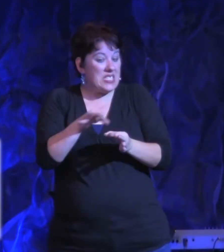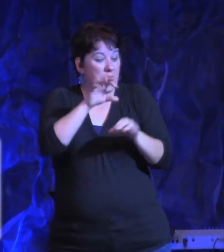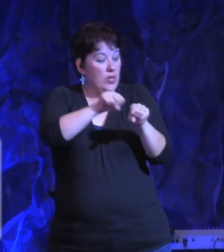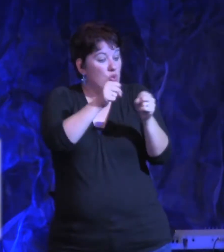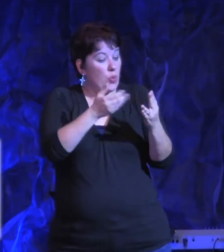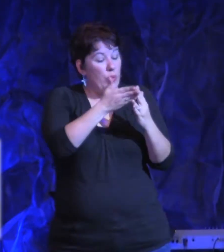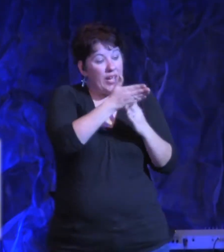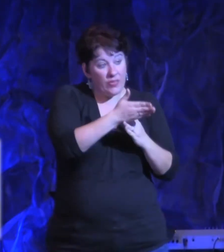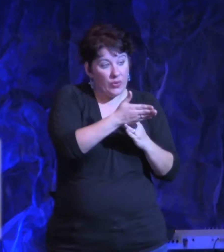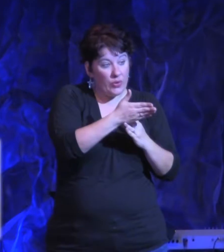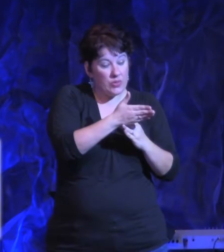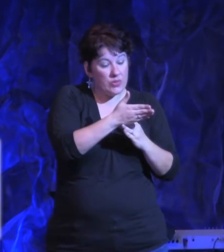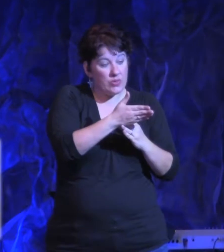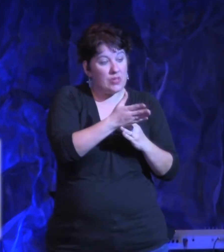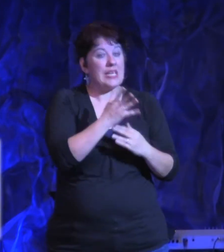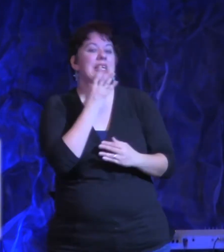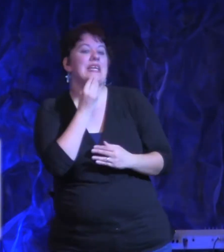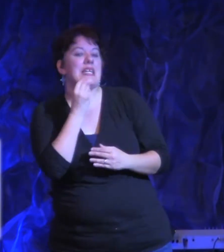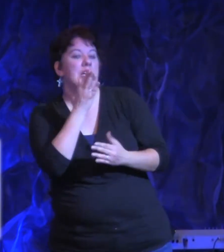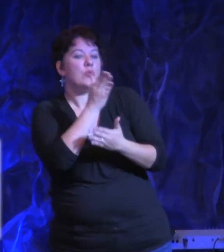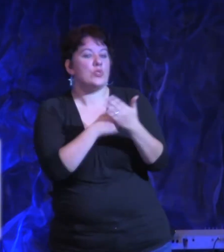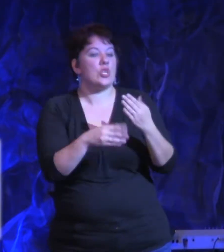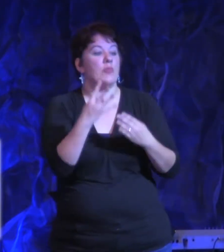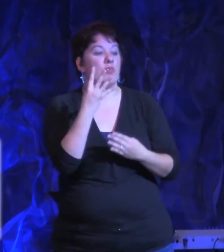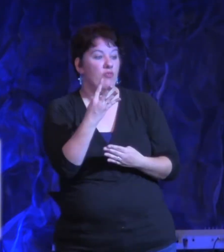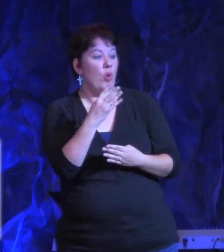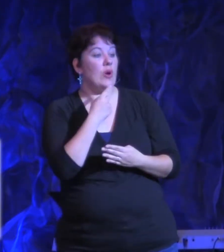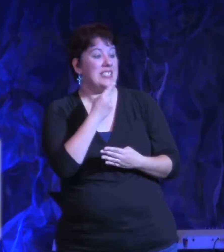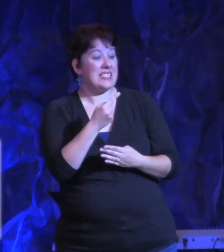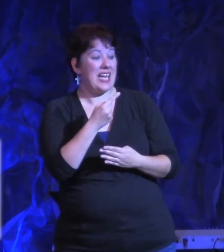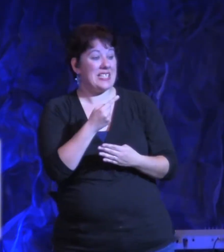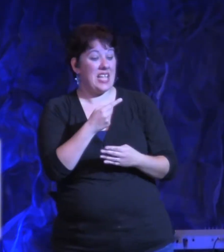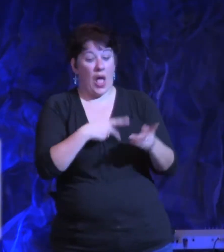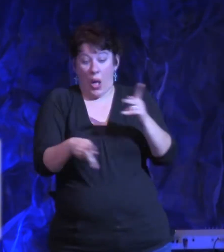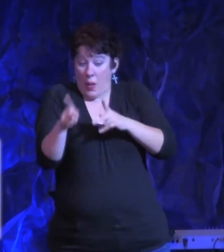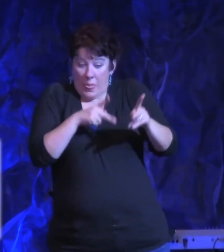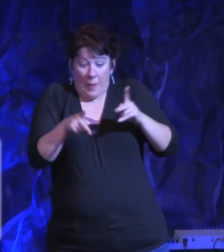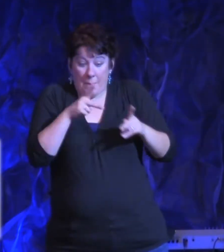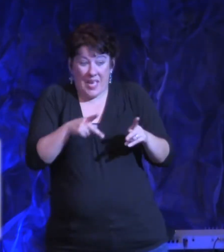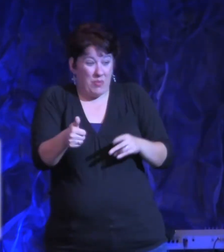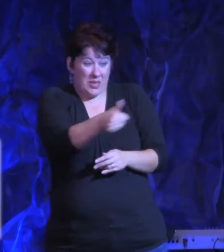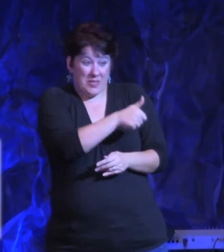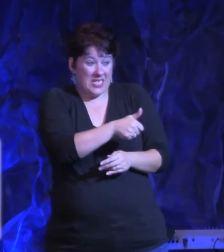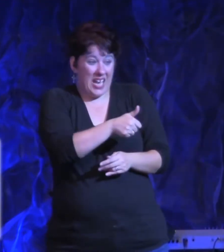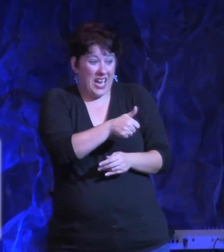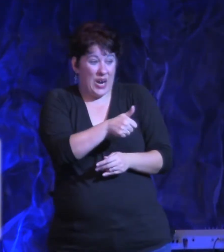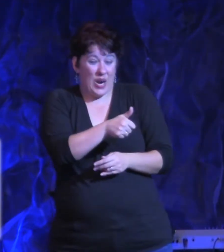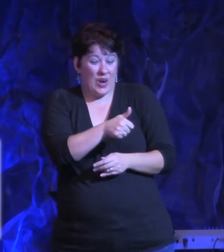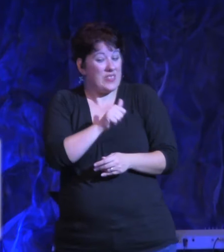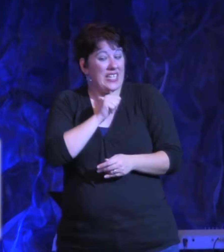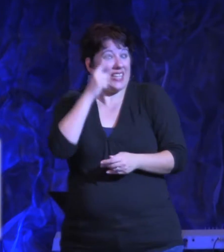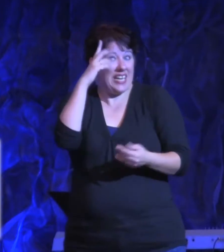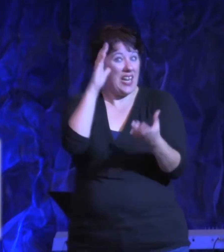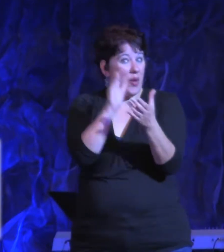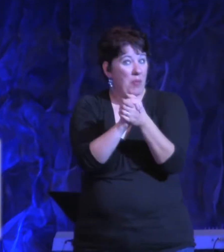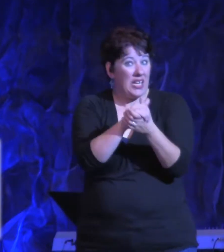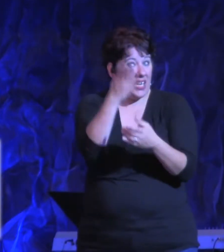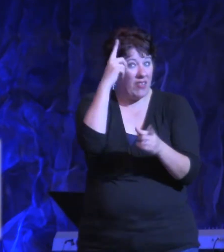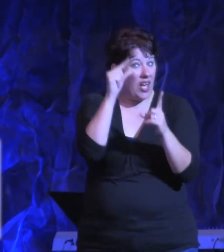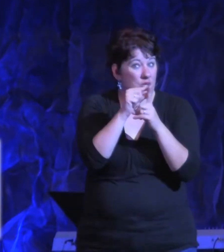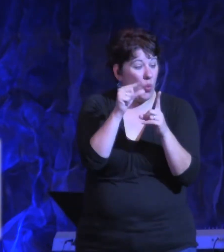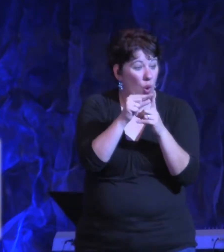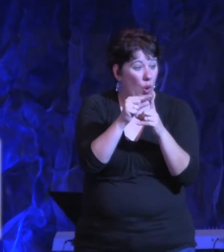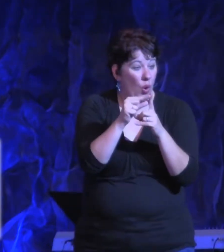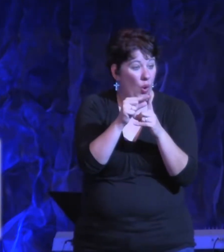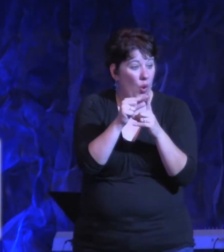4, it says, you know, that because the people didn't believe God's word, they never entered into the promised land.